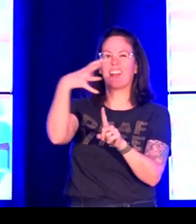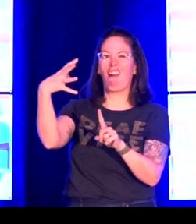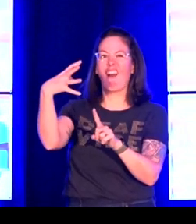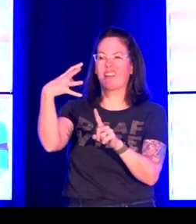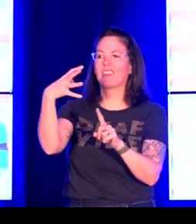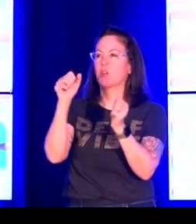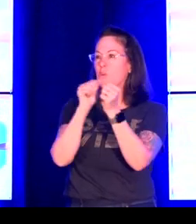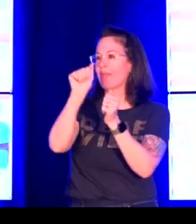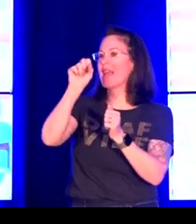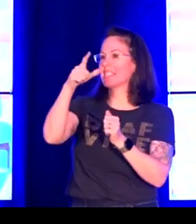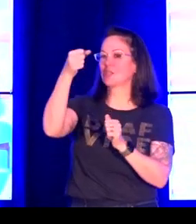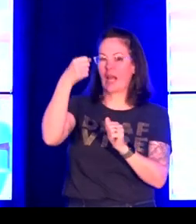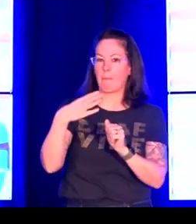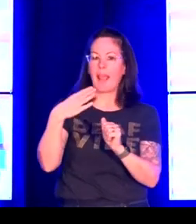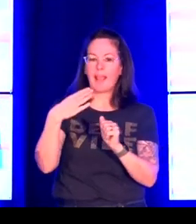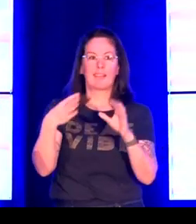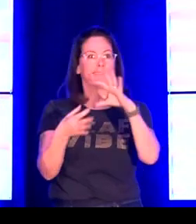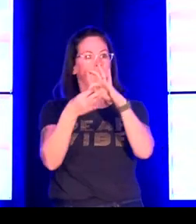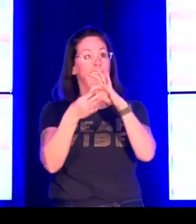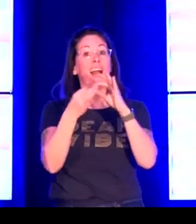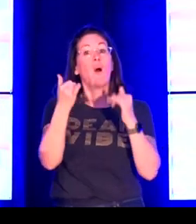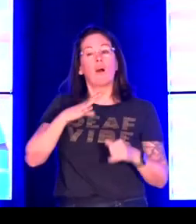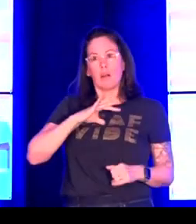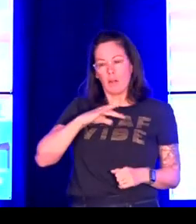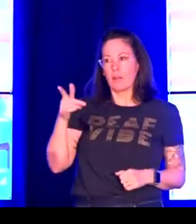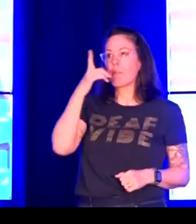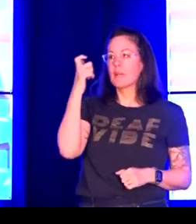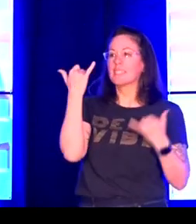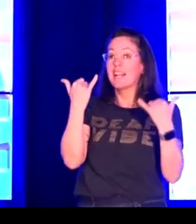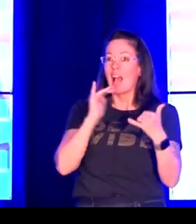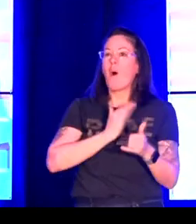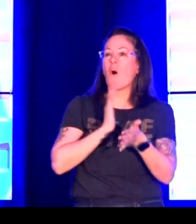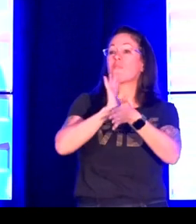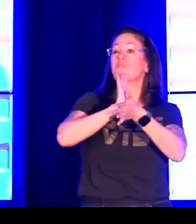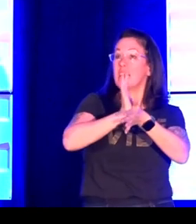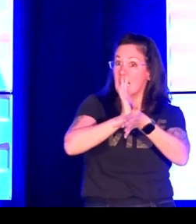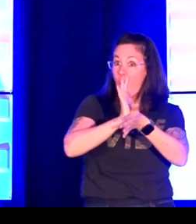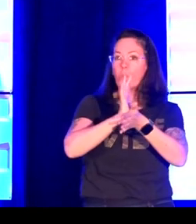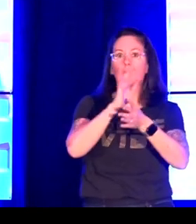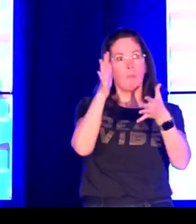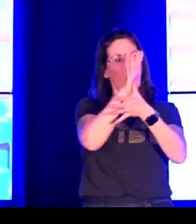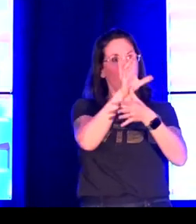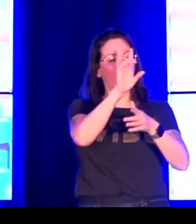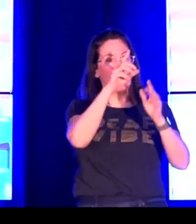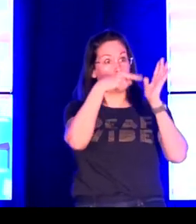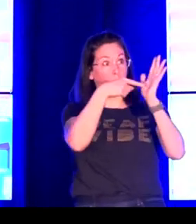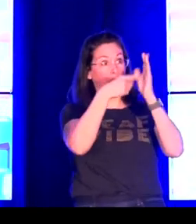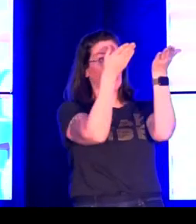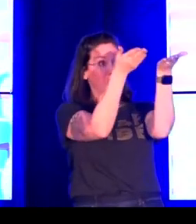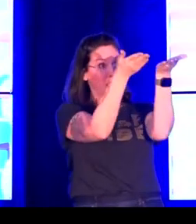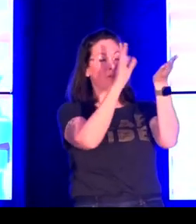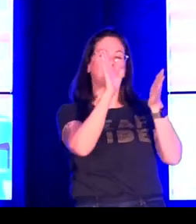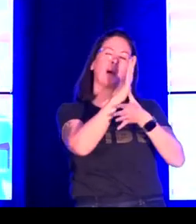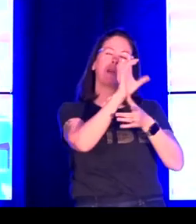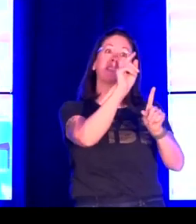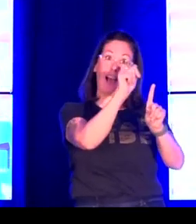you can also use Elon with the ASL sign bank which is what we did and what I think is so important about this is